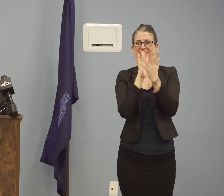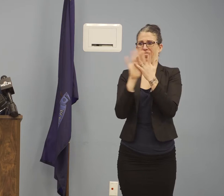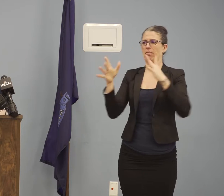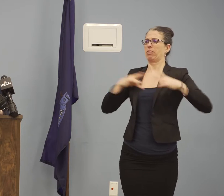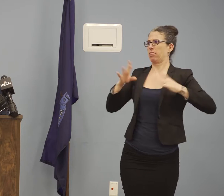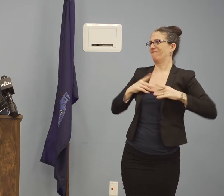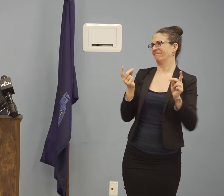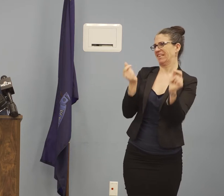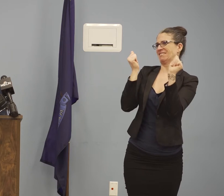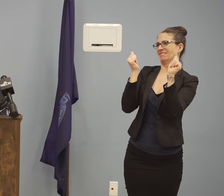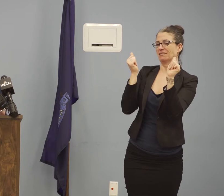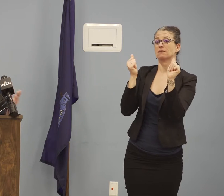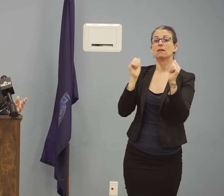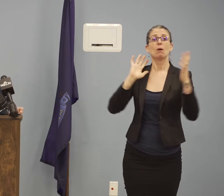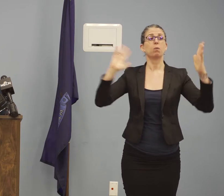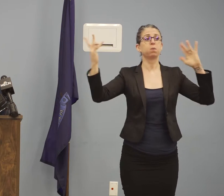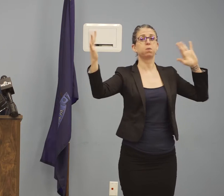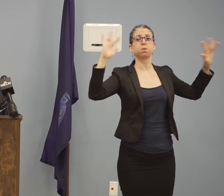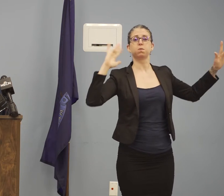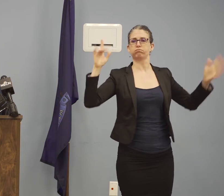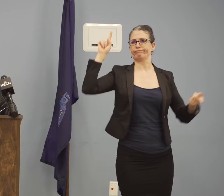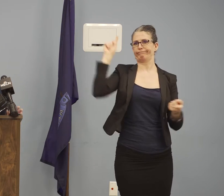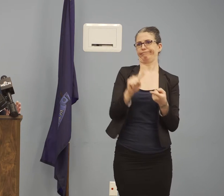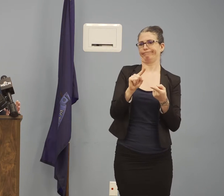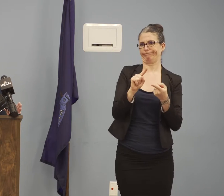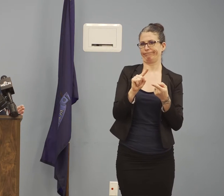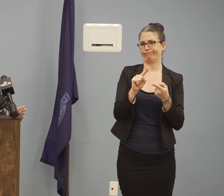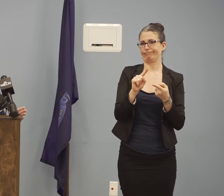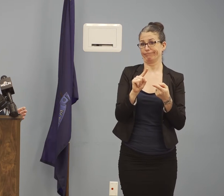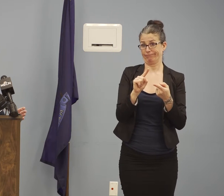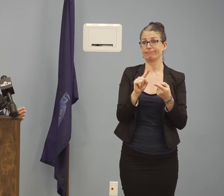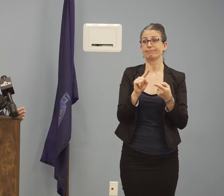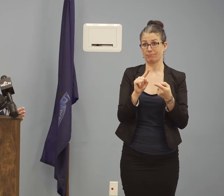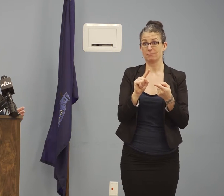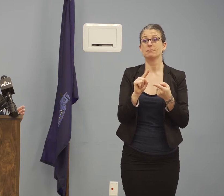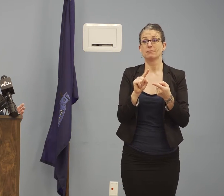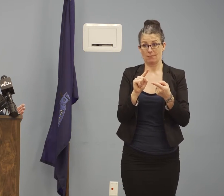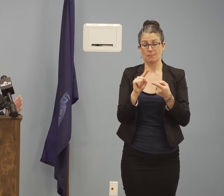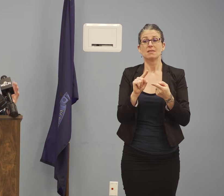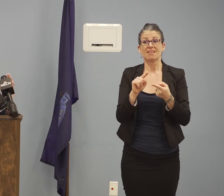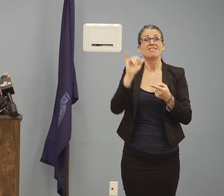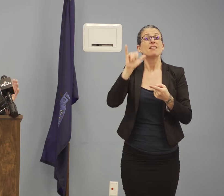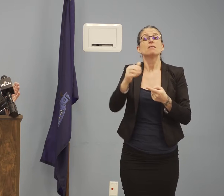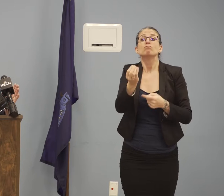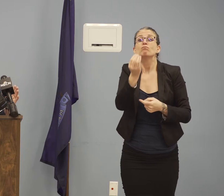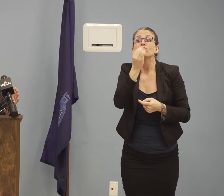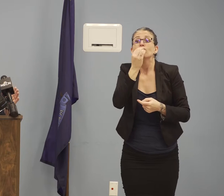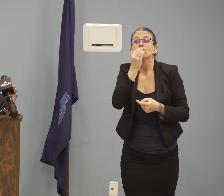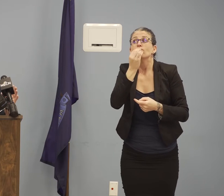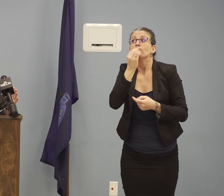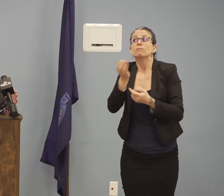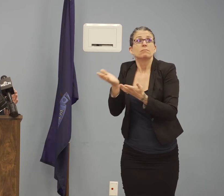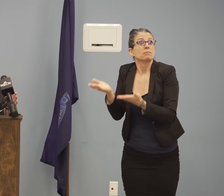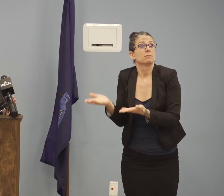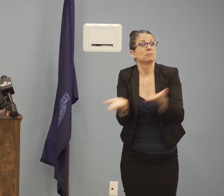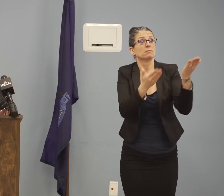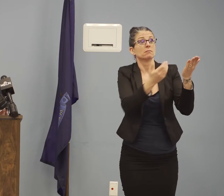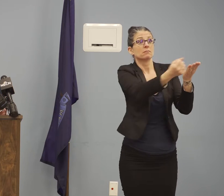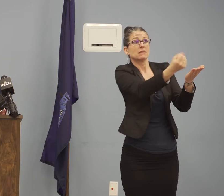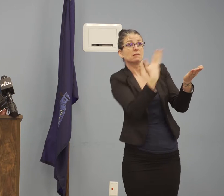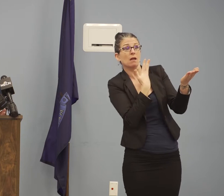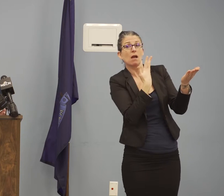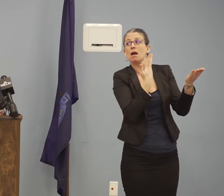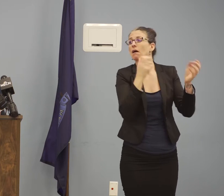or delivery or drive-through service, I strongly urge them to employ social distancing best practices.